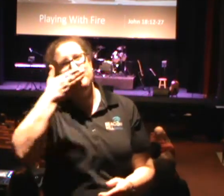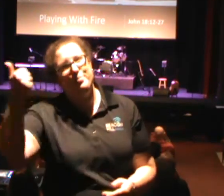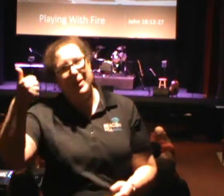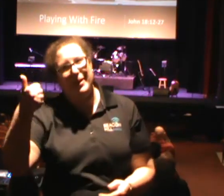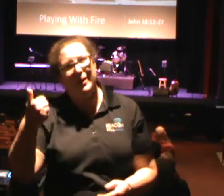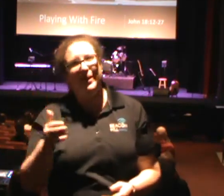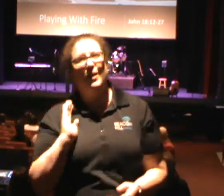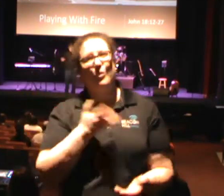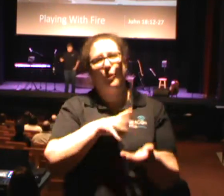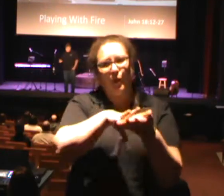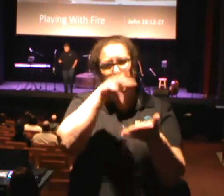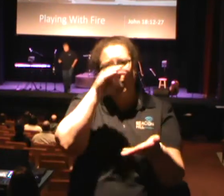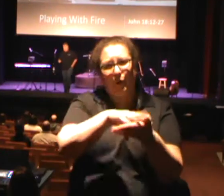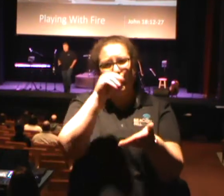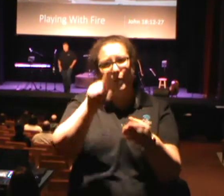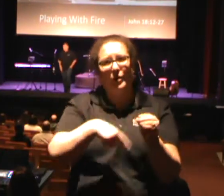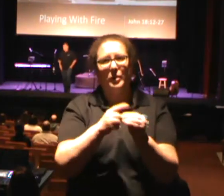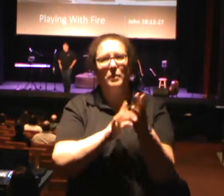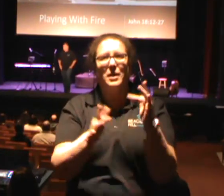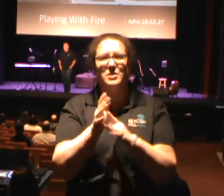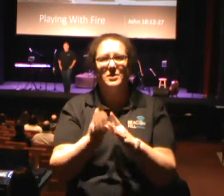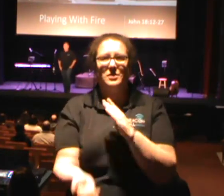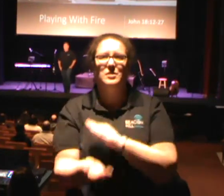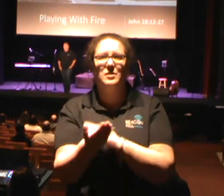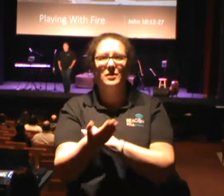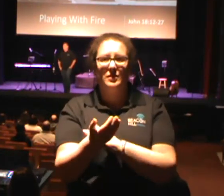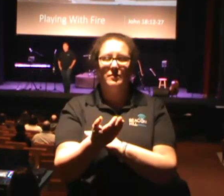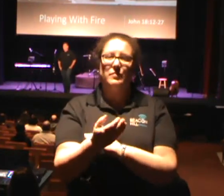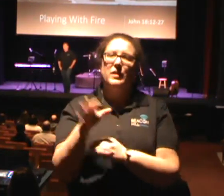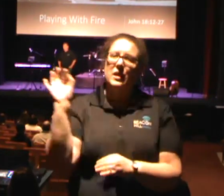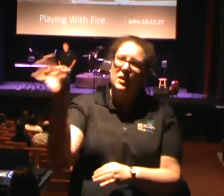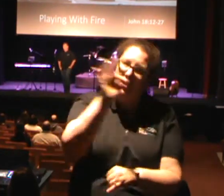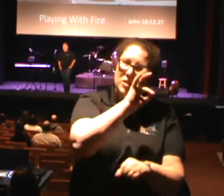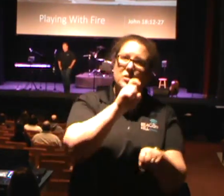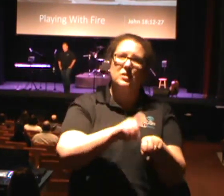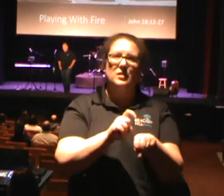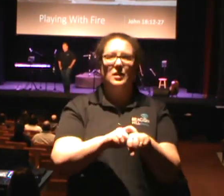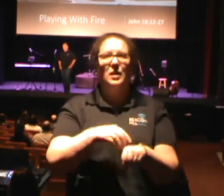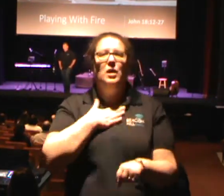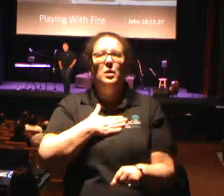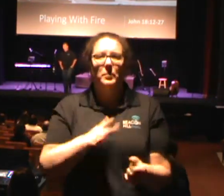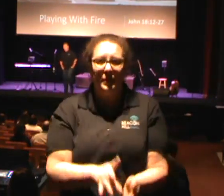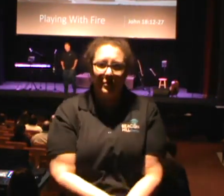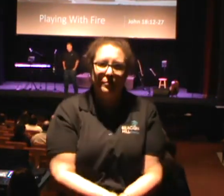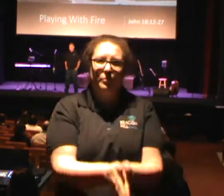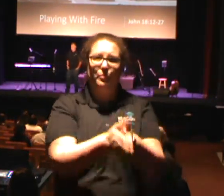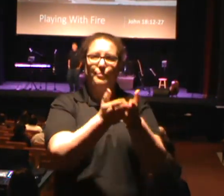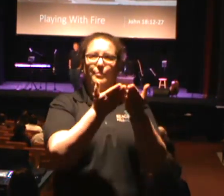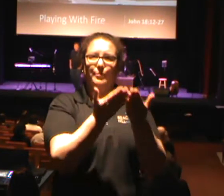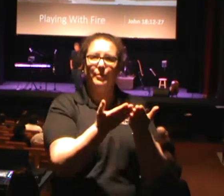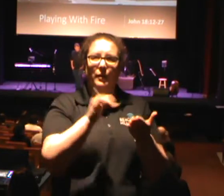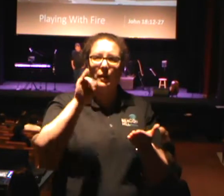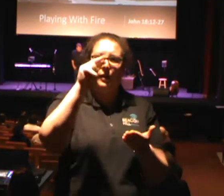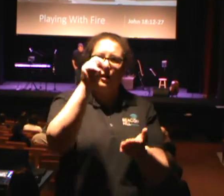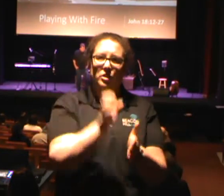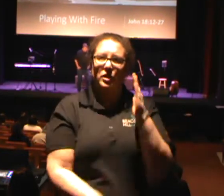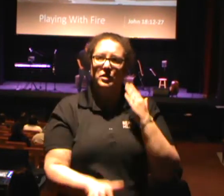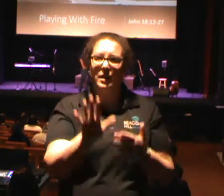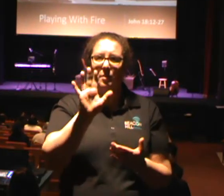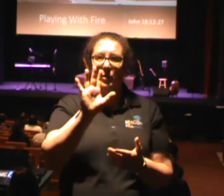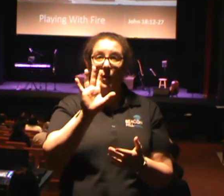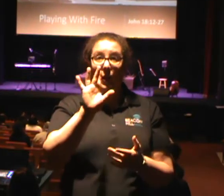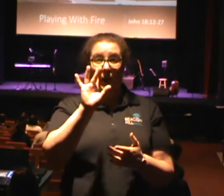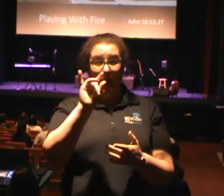and we're going to learn about this Jesus this morning, ladies and gentlemen. It is preaching time. Go ahead and grab your Bibles. Open them up to John chapter 18,